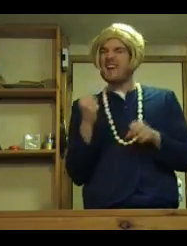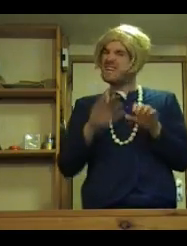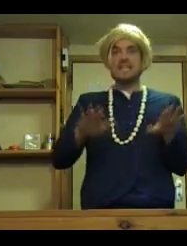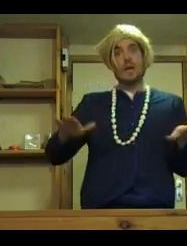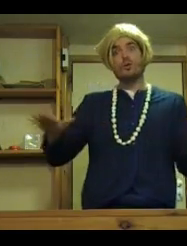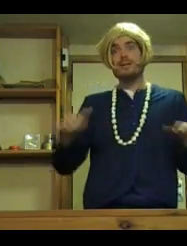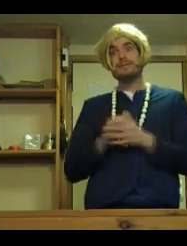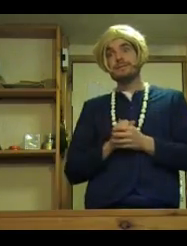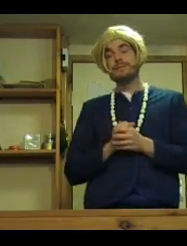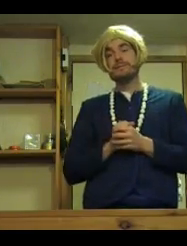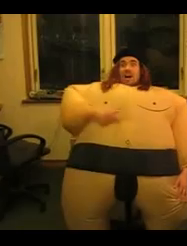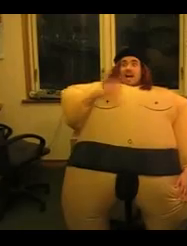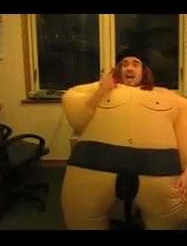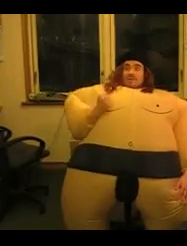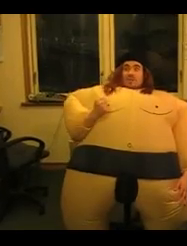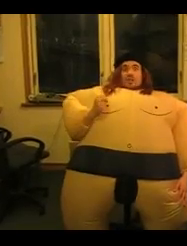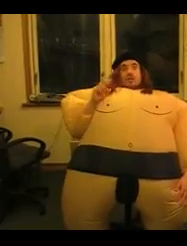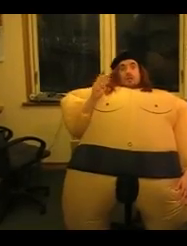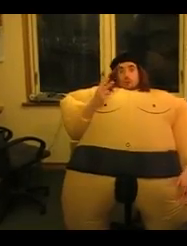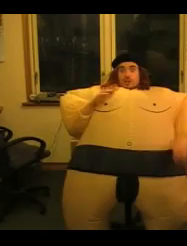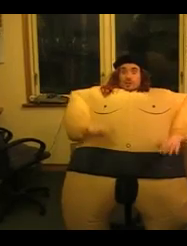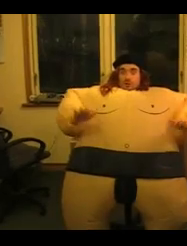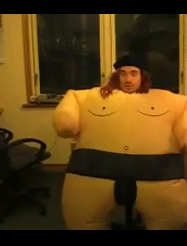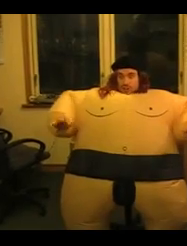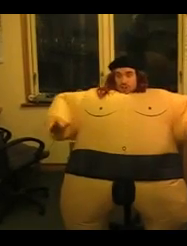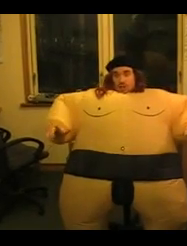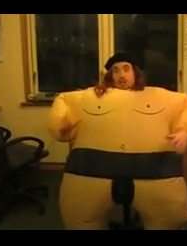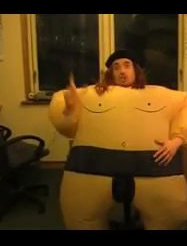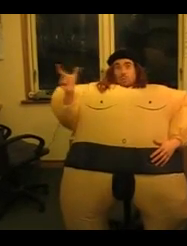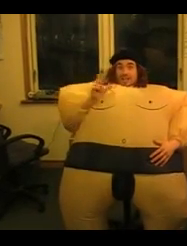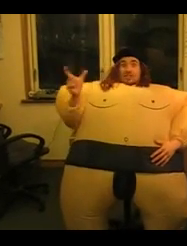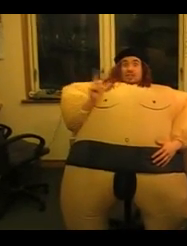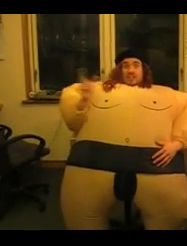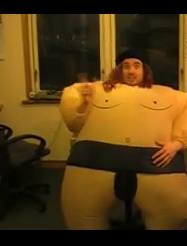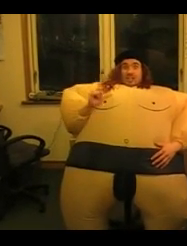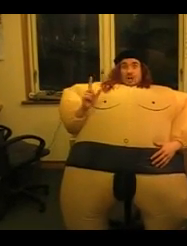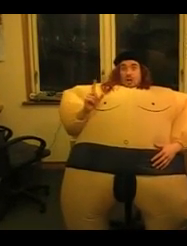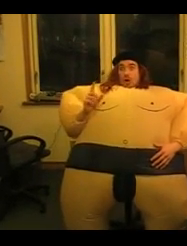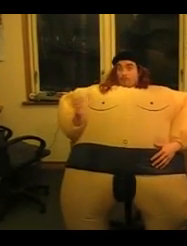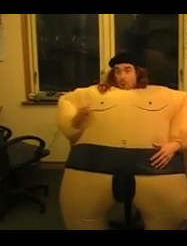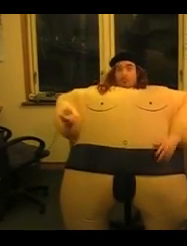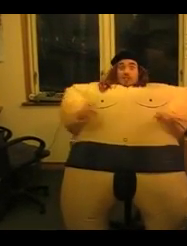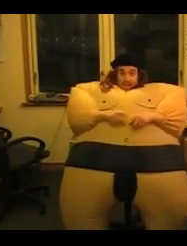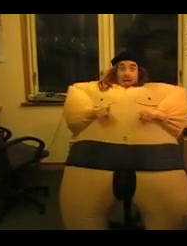have any children? I have two children. Twins. Of the shame.